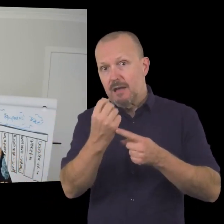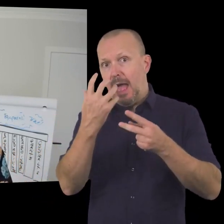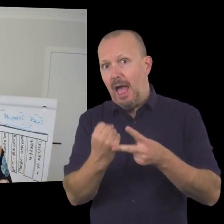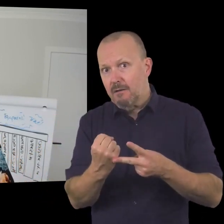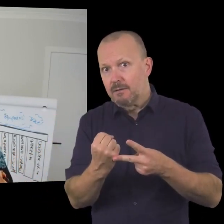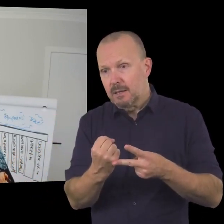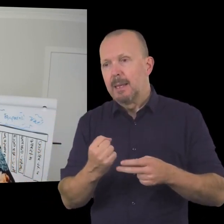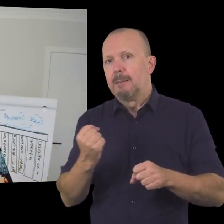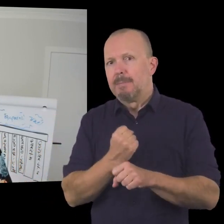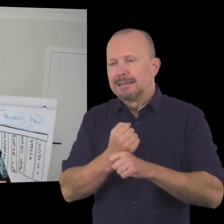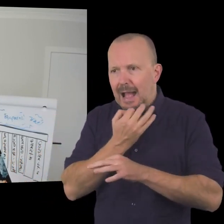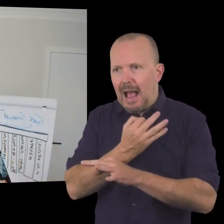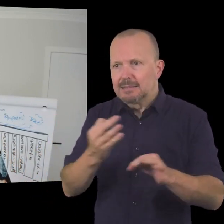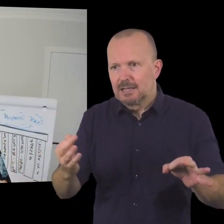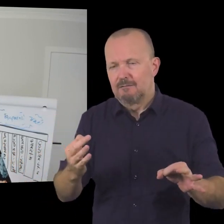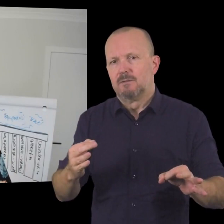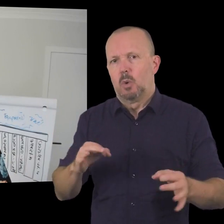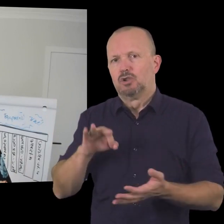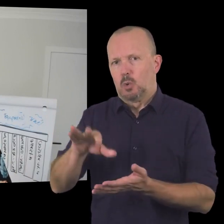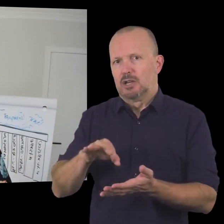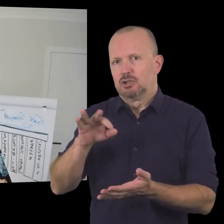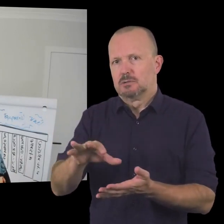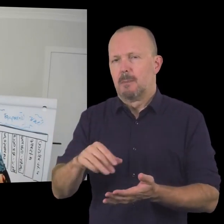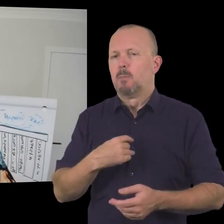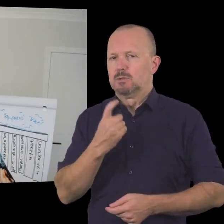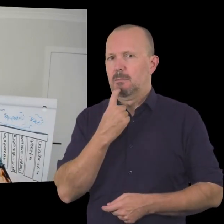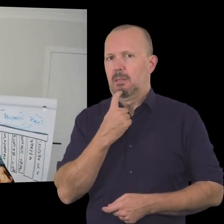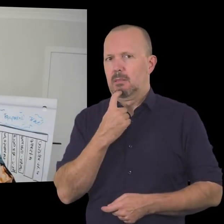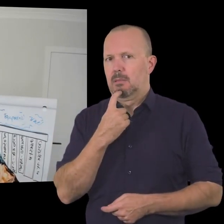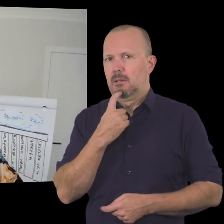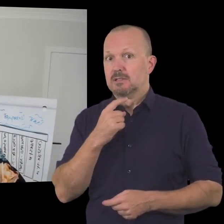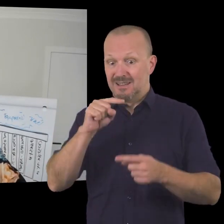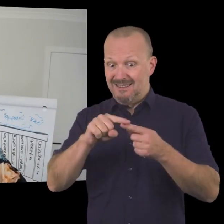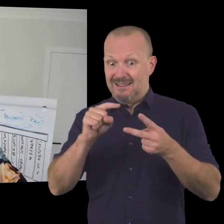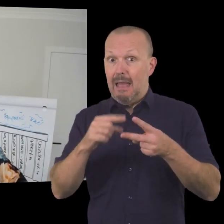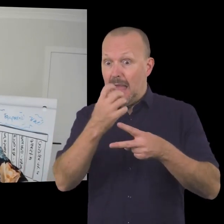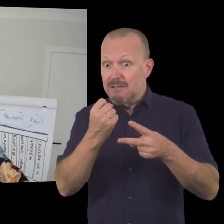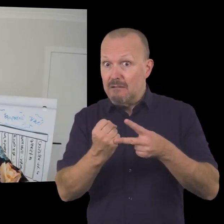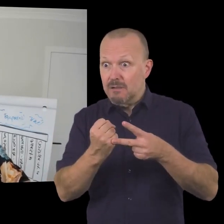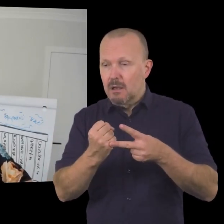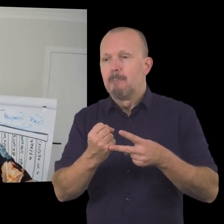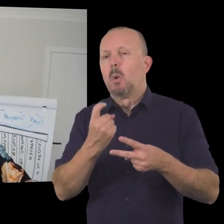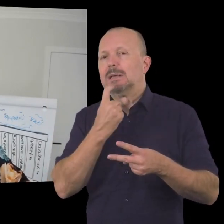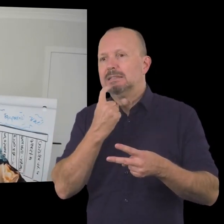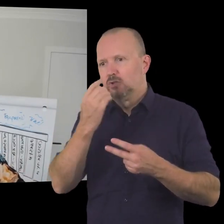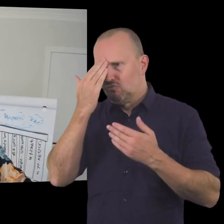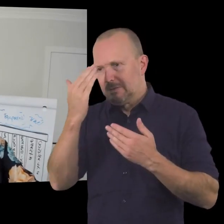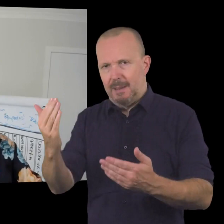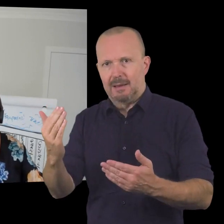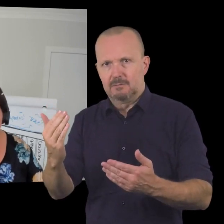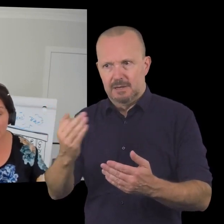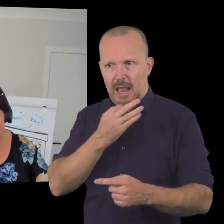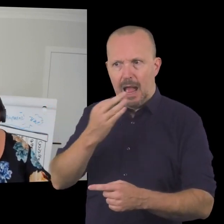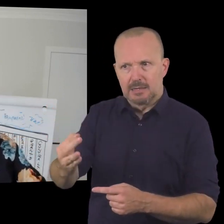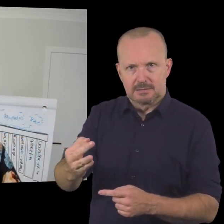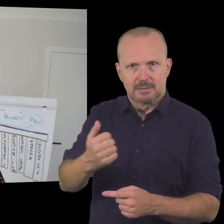to make the ask in the context of of uh of donations while respectfully sharing your story uh so i'd love